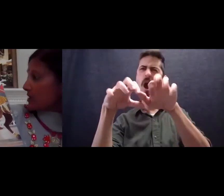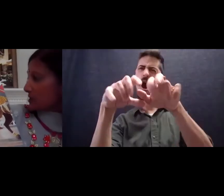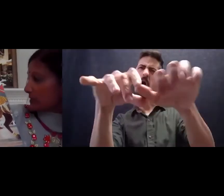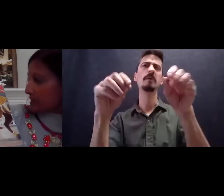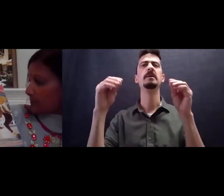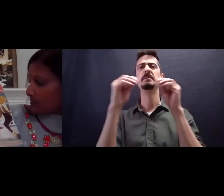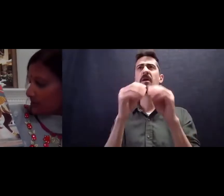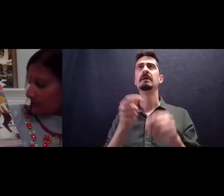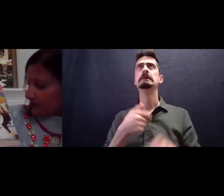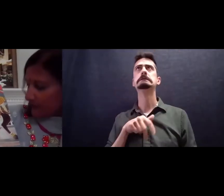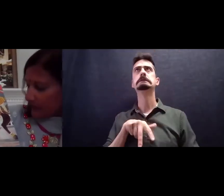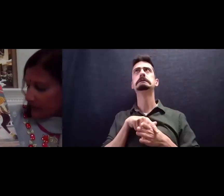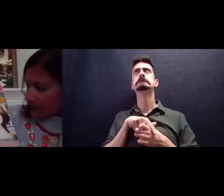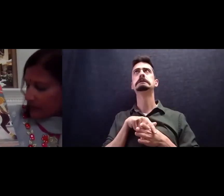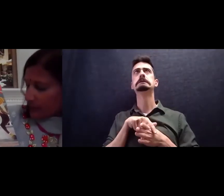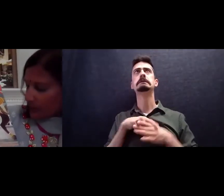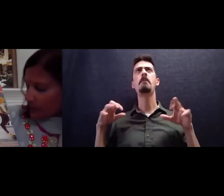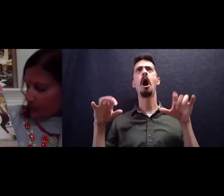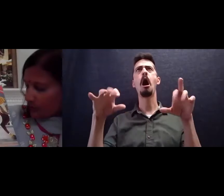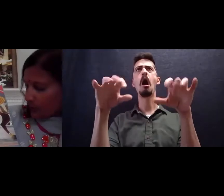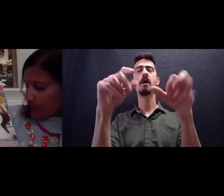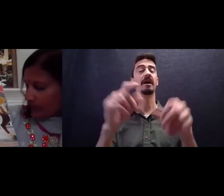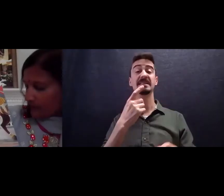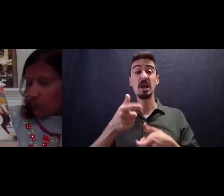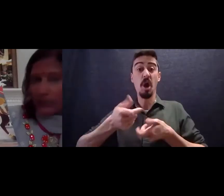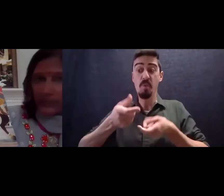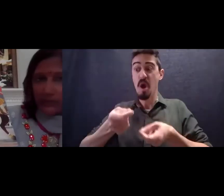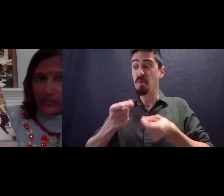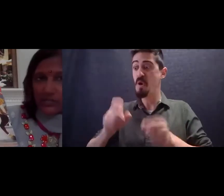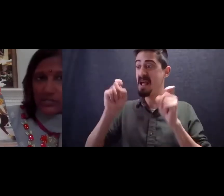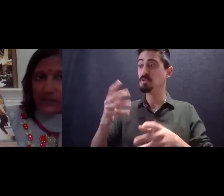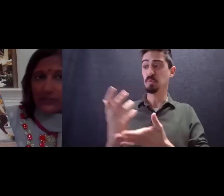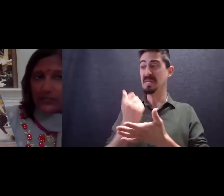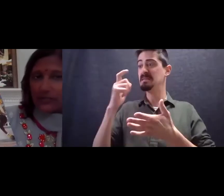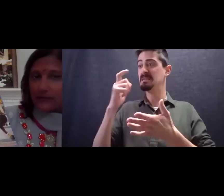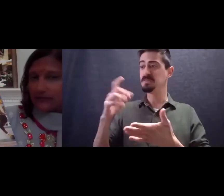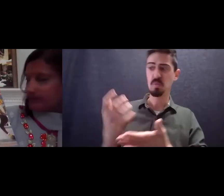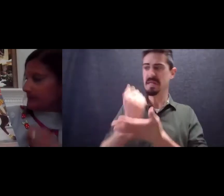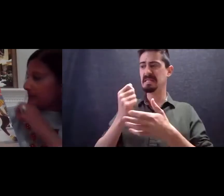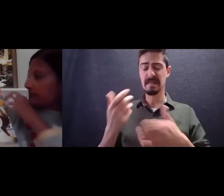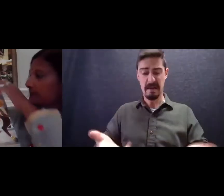past Raja and Kamel go Kamel we have to win Raja shouted